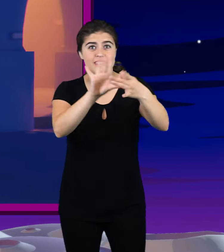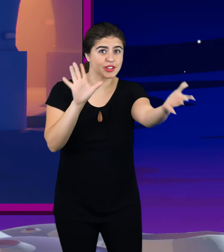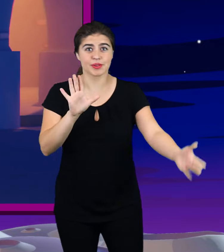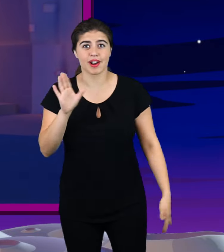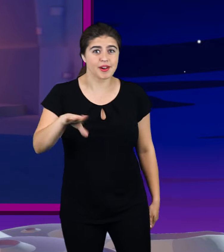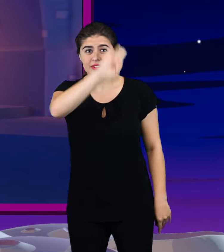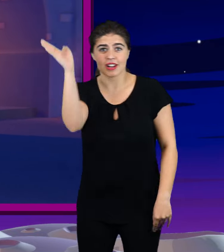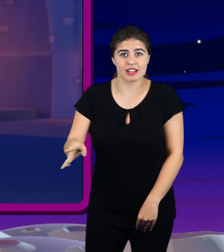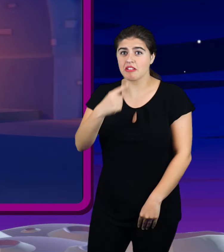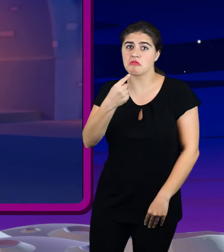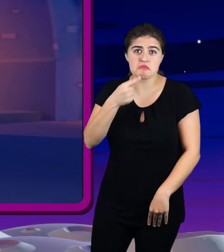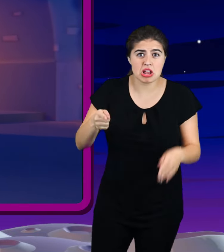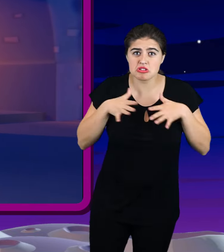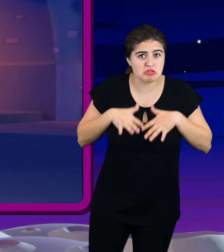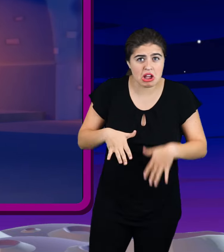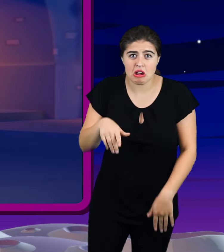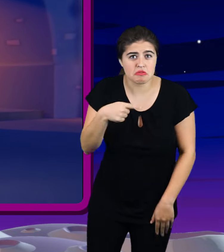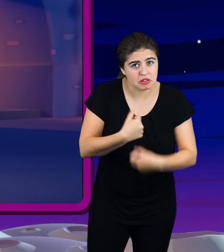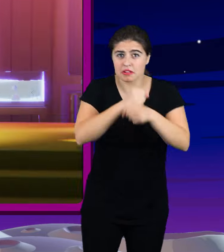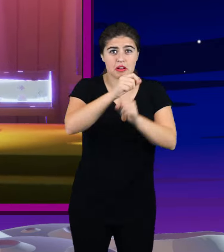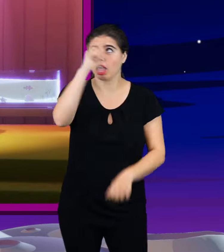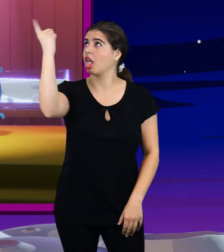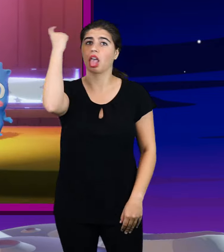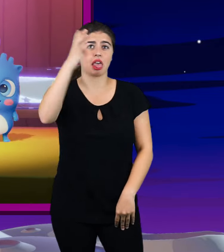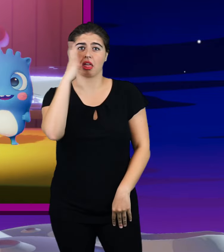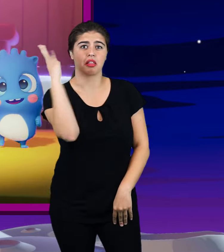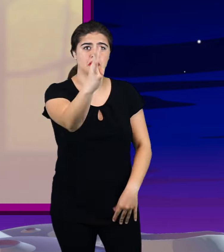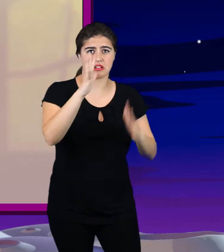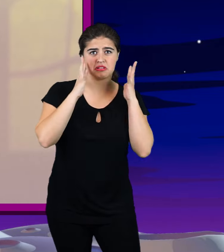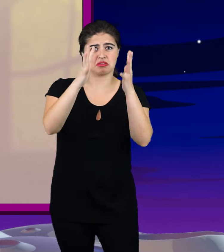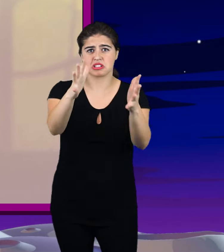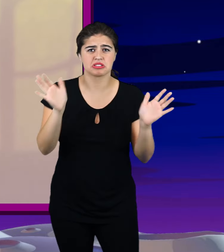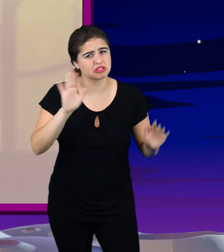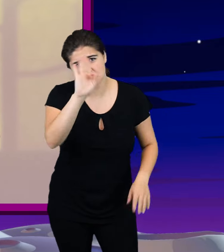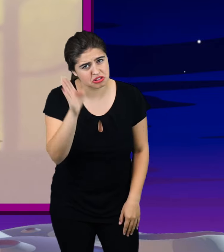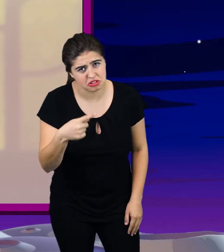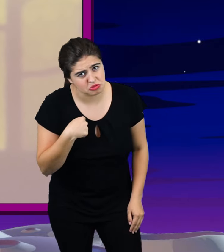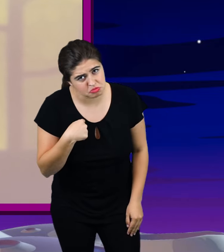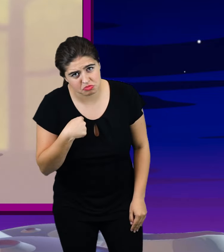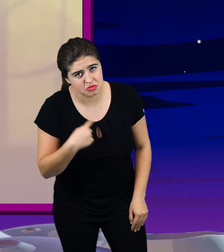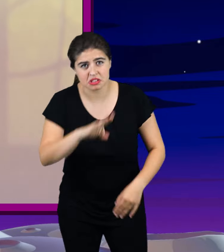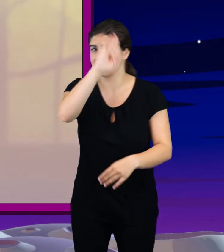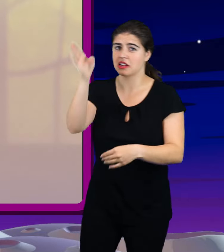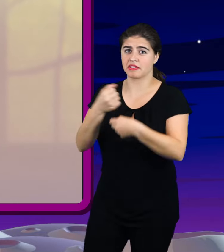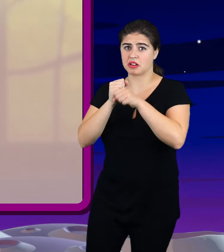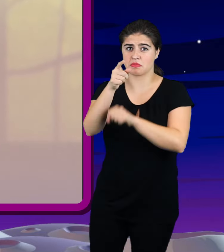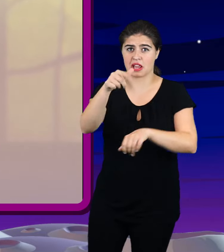Never gonna let you down Never gonna run around and desert you Never gonna make you